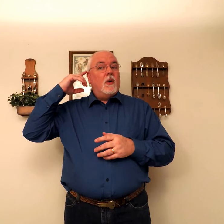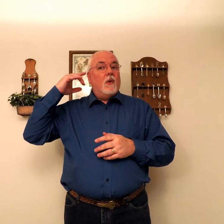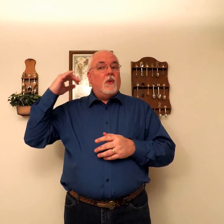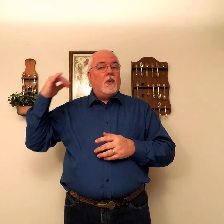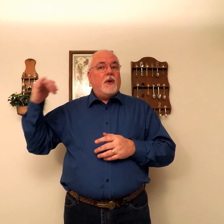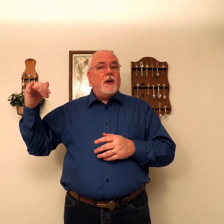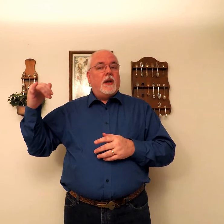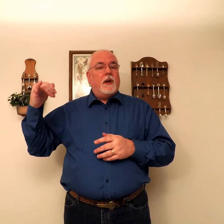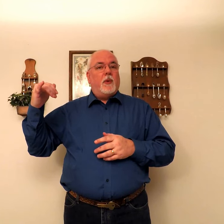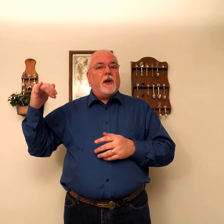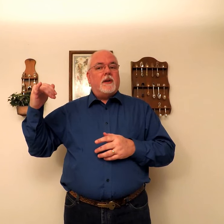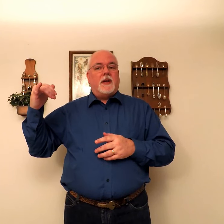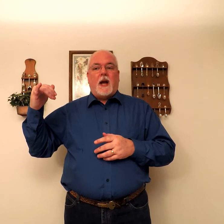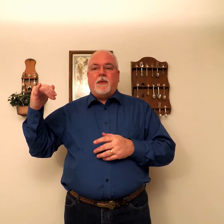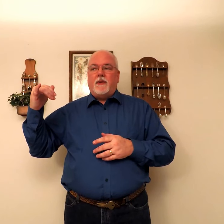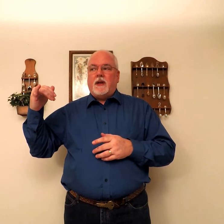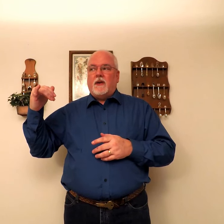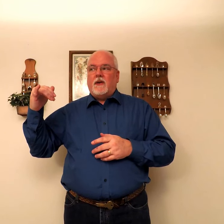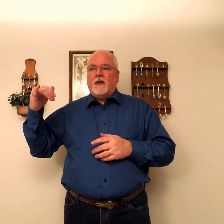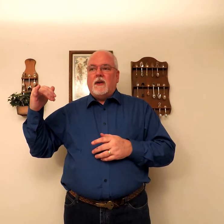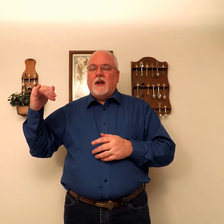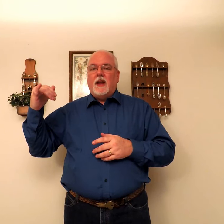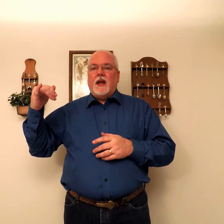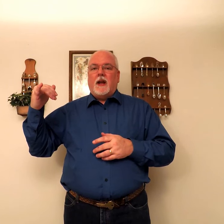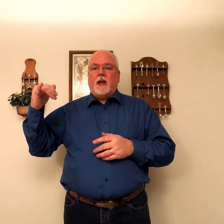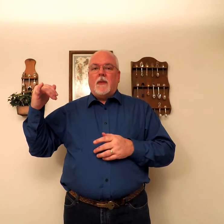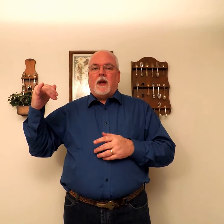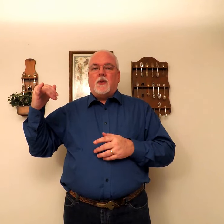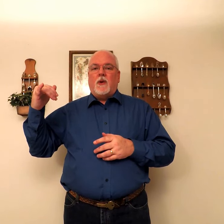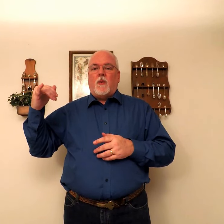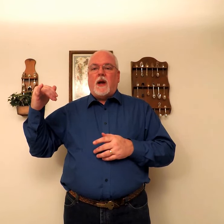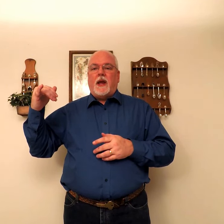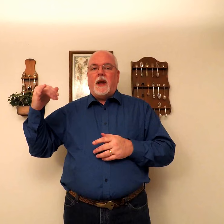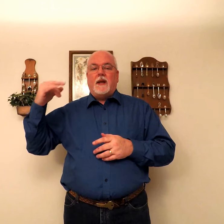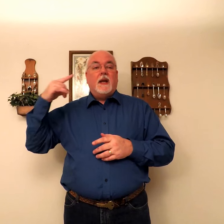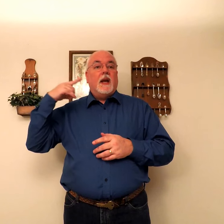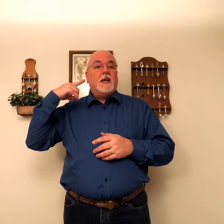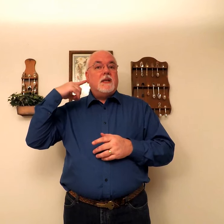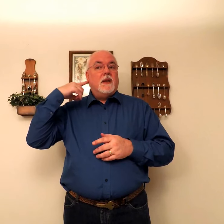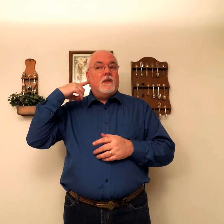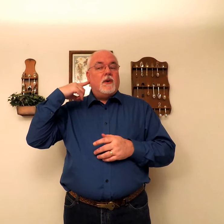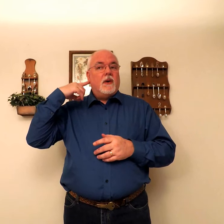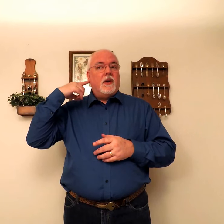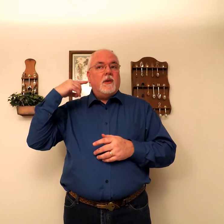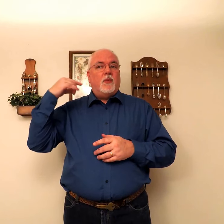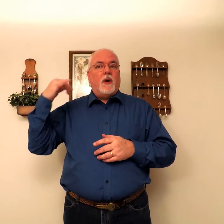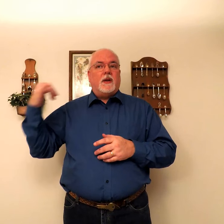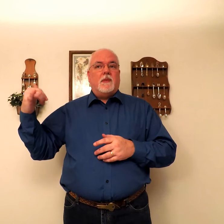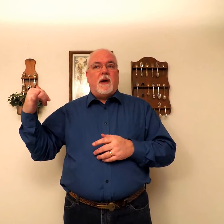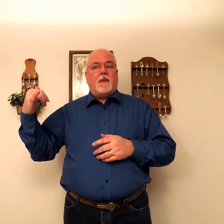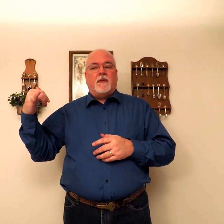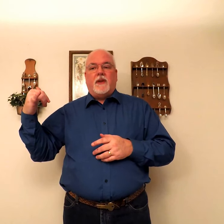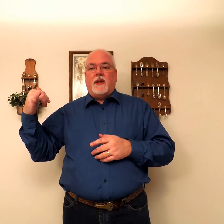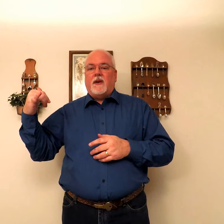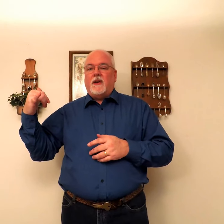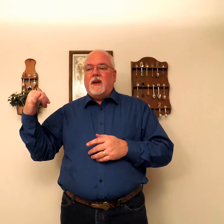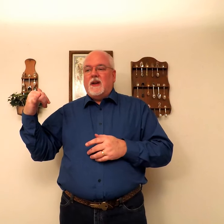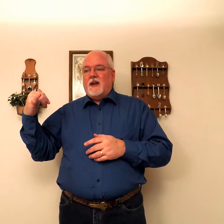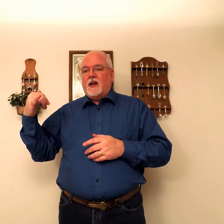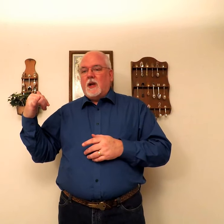Gold. You point to the top of the ear. And come out into a wide hand. Silver. You point to the bottom of the ear. And